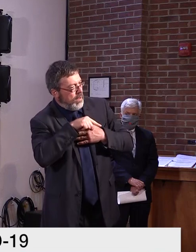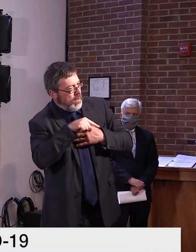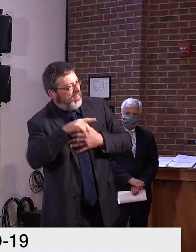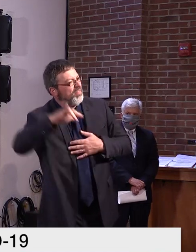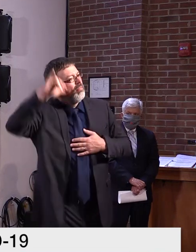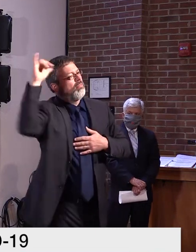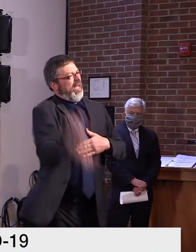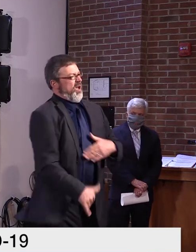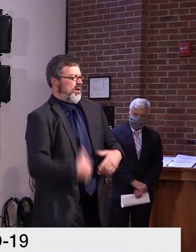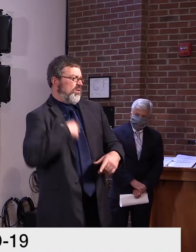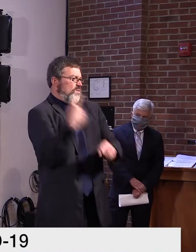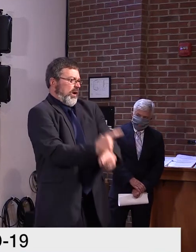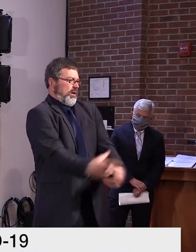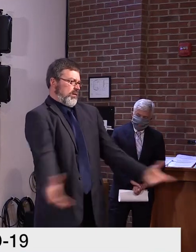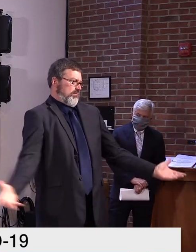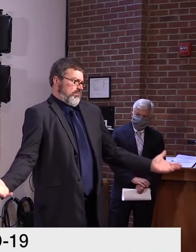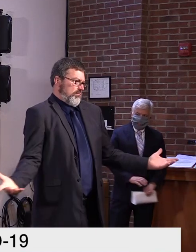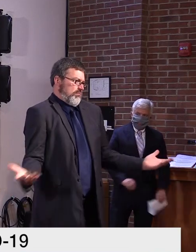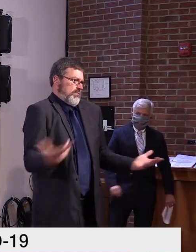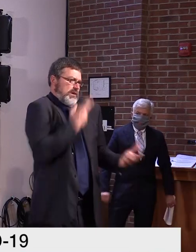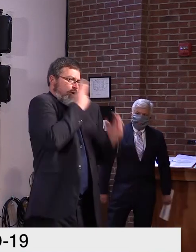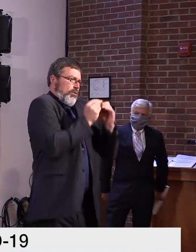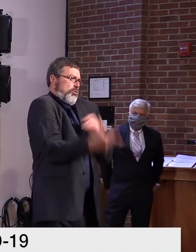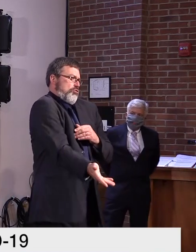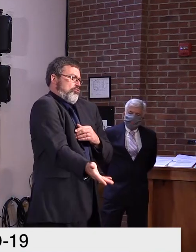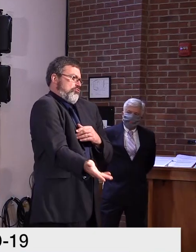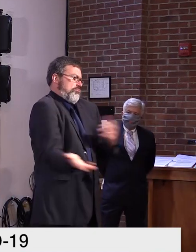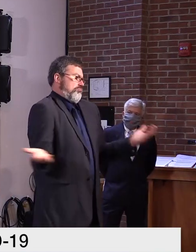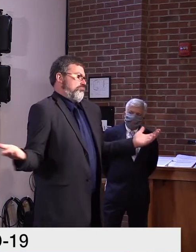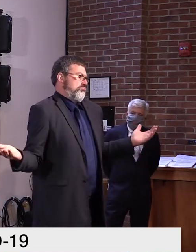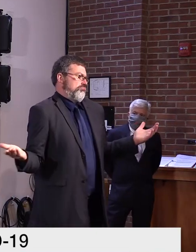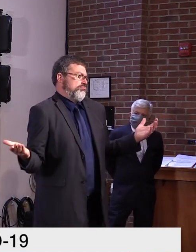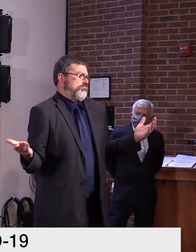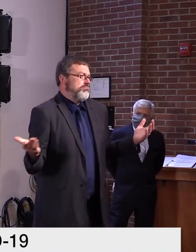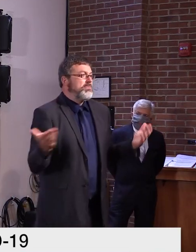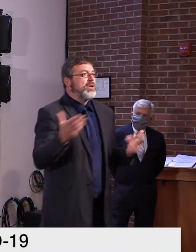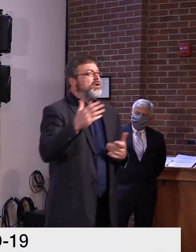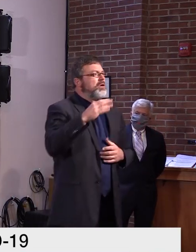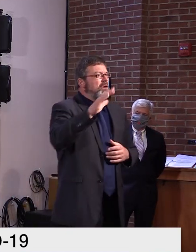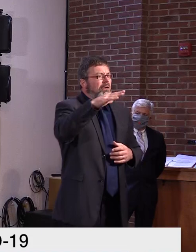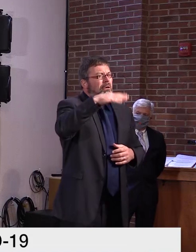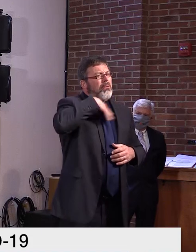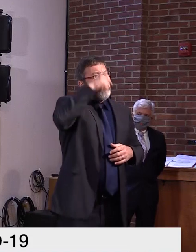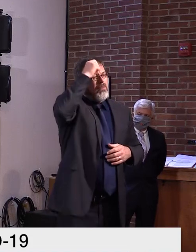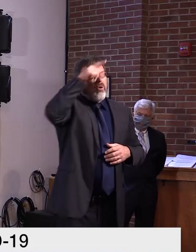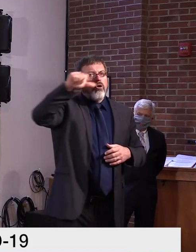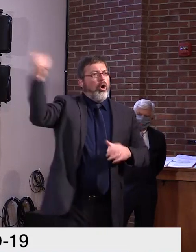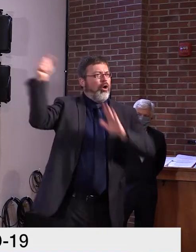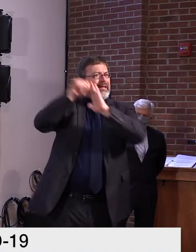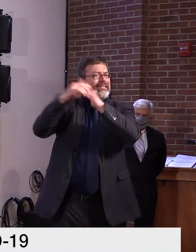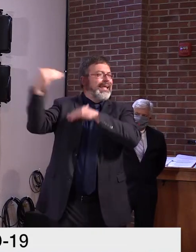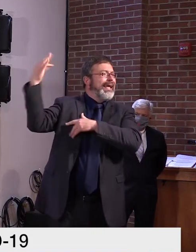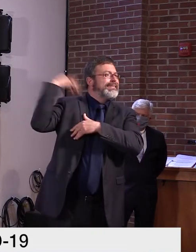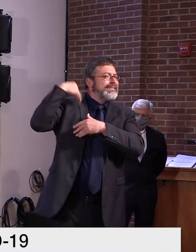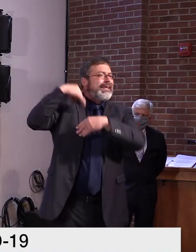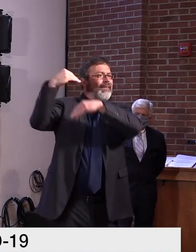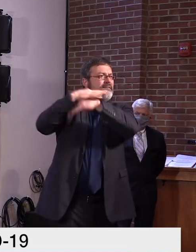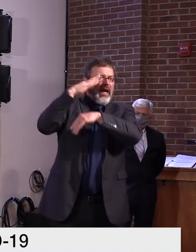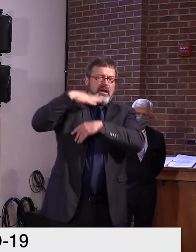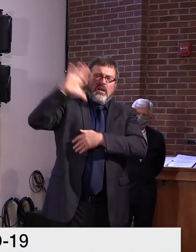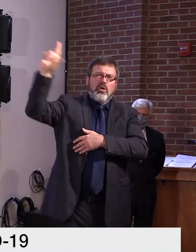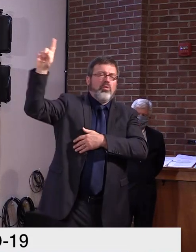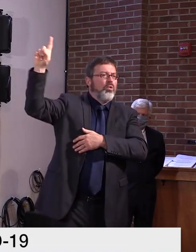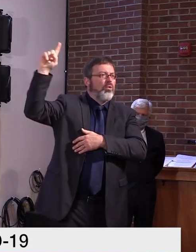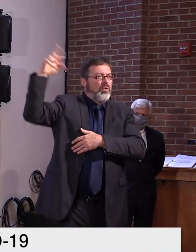advice. Uh, we'll watch what's going on. Uh, but at the end of the day, um, our team, uh, this administration is doing